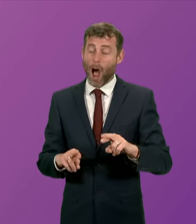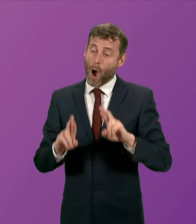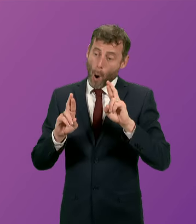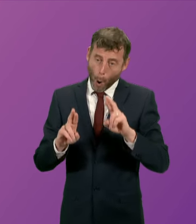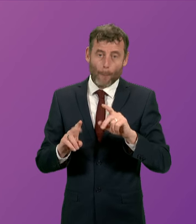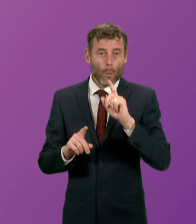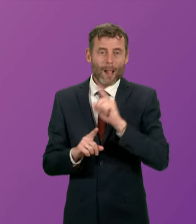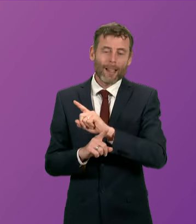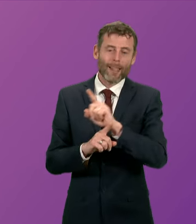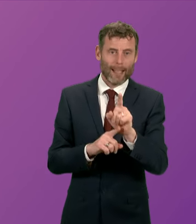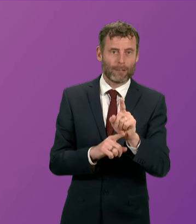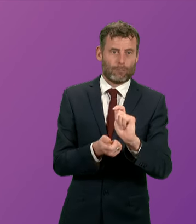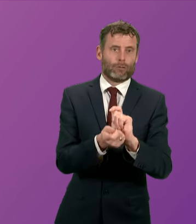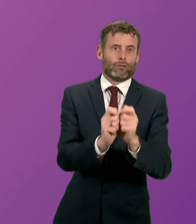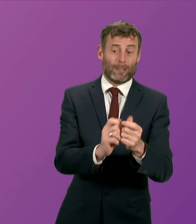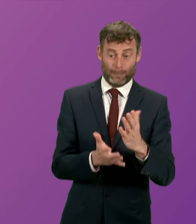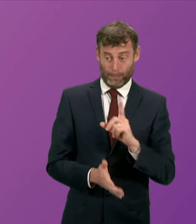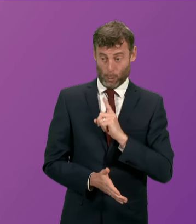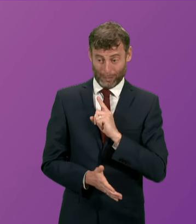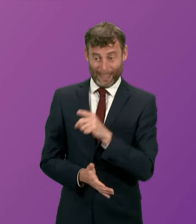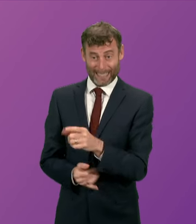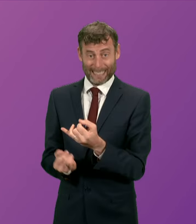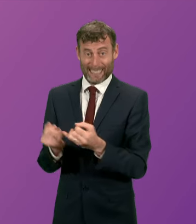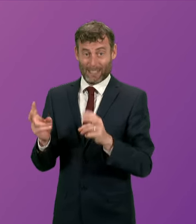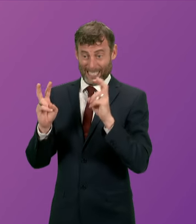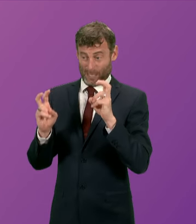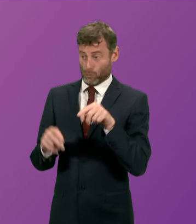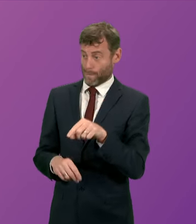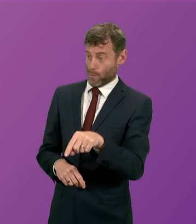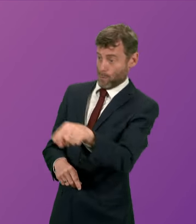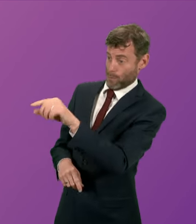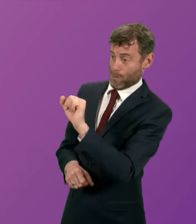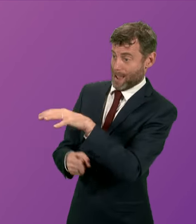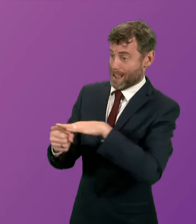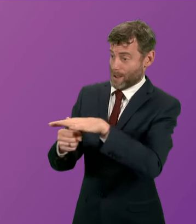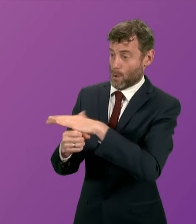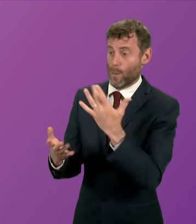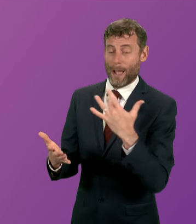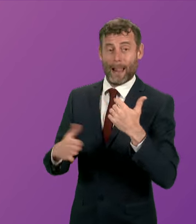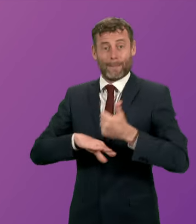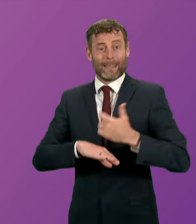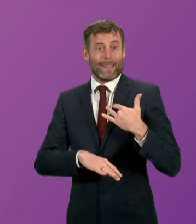on what is a very significant issue for Mr Doris' constituents and others in the west of Scotland